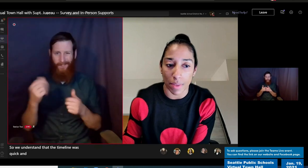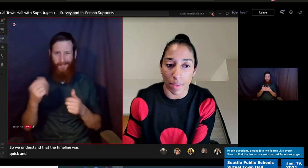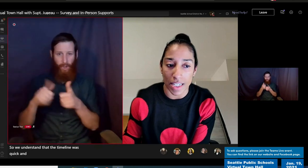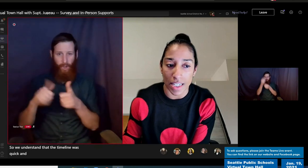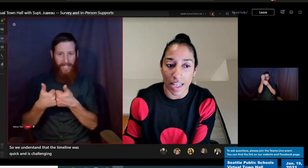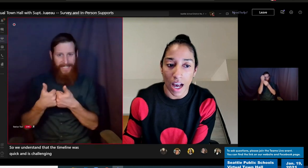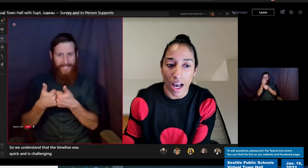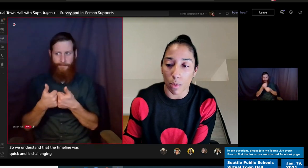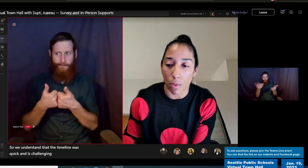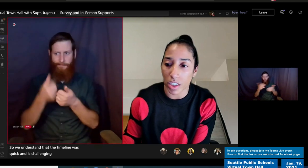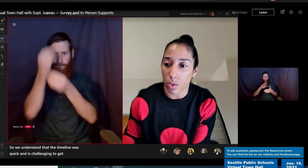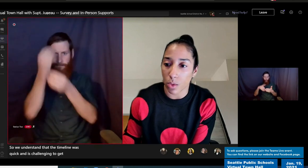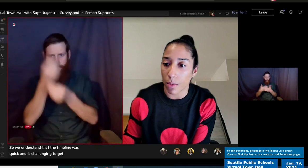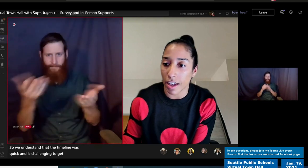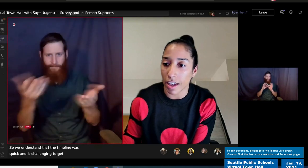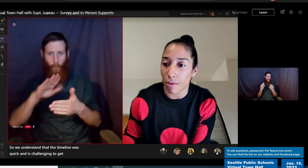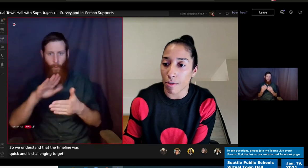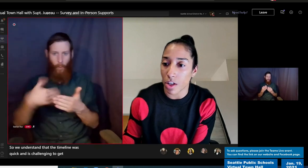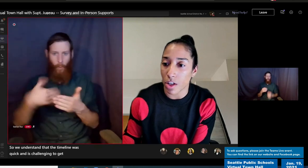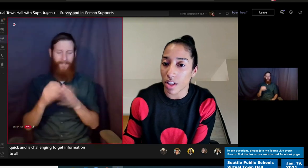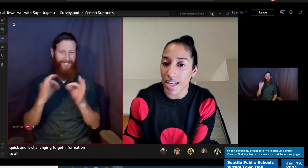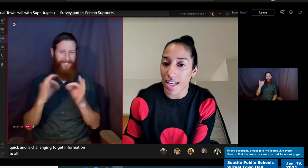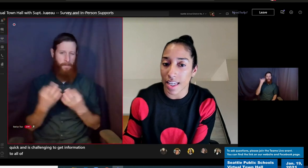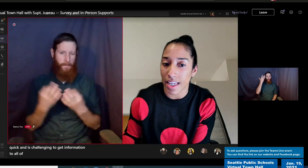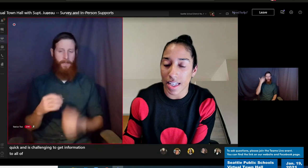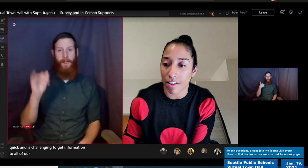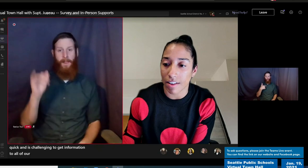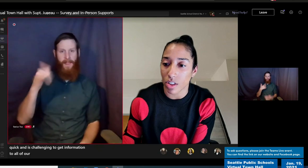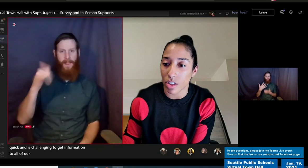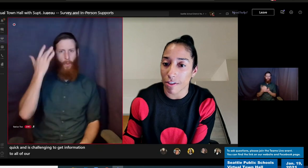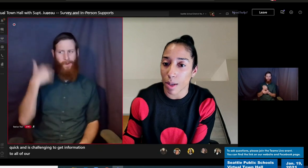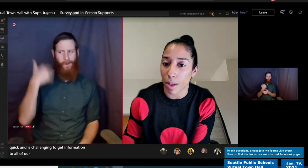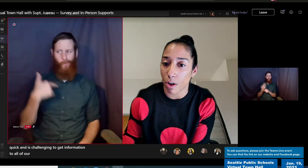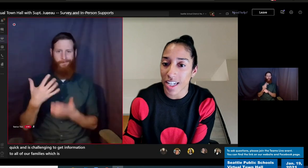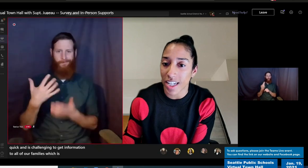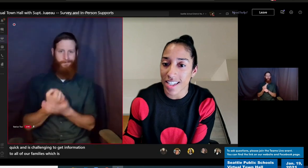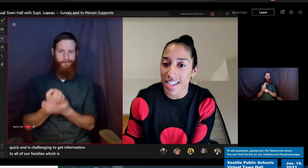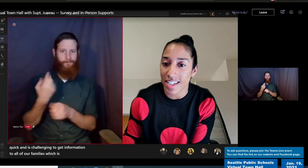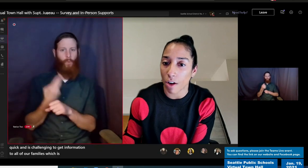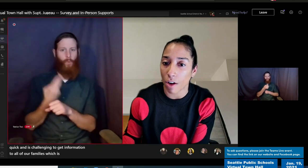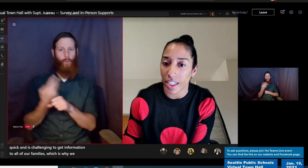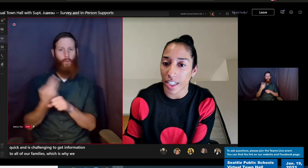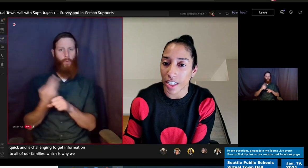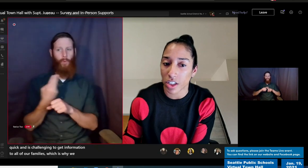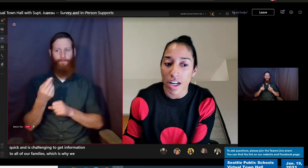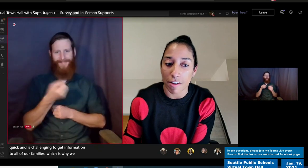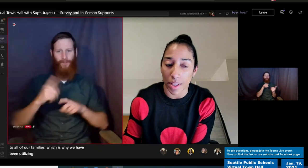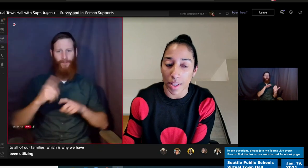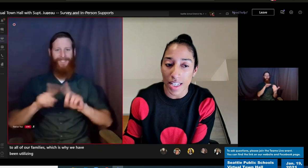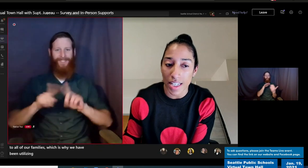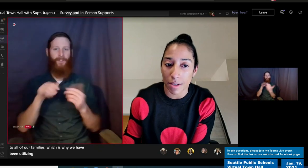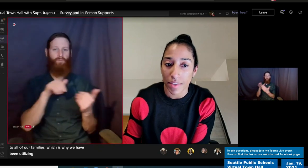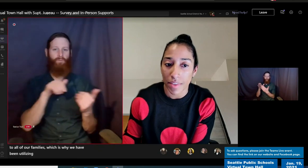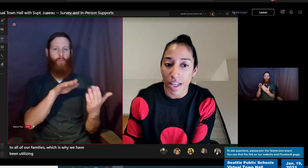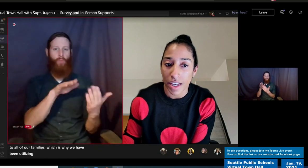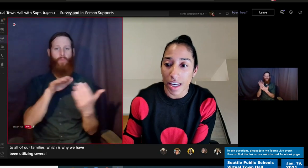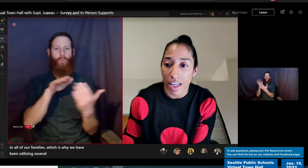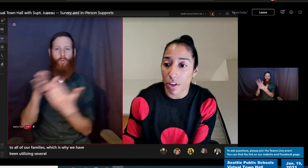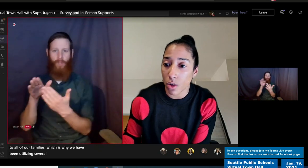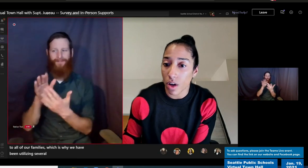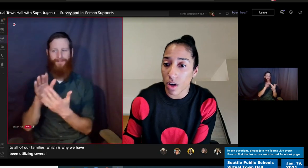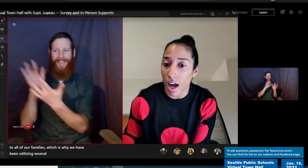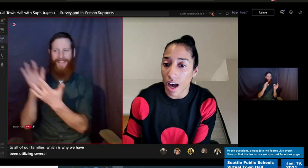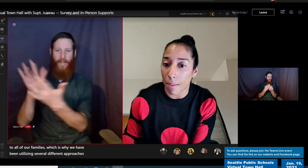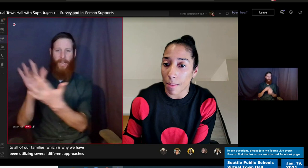families, which is why we have been utilizing several different approaches to outreach to families. If